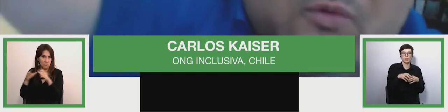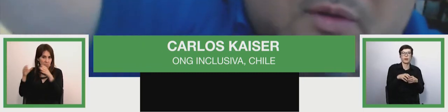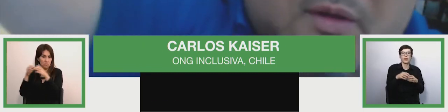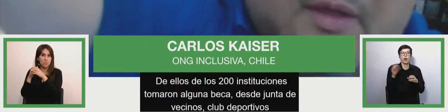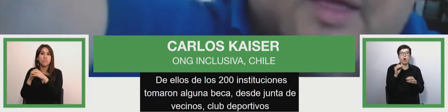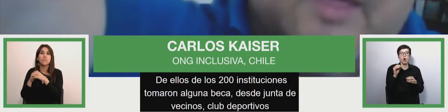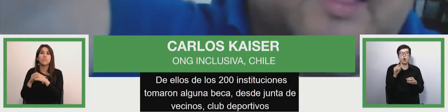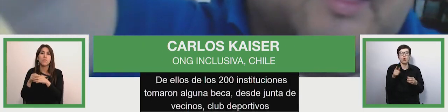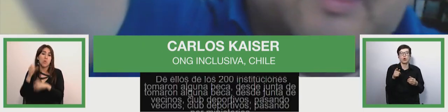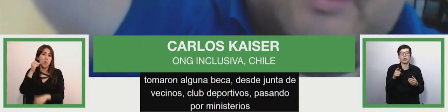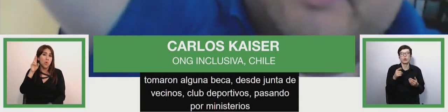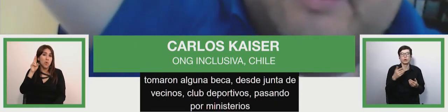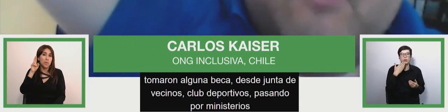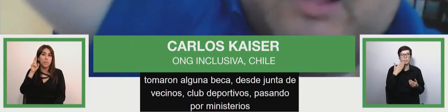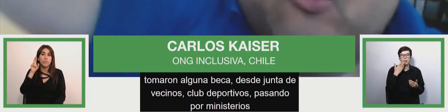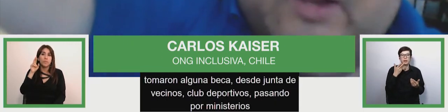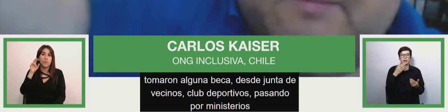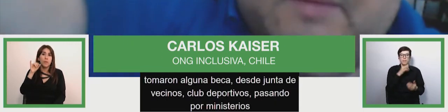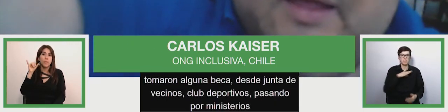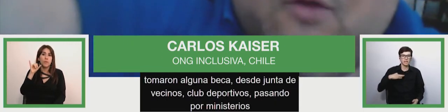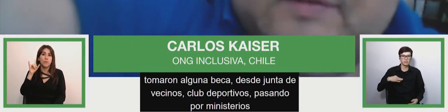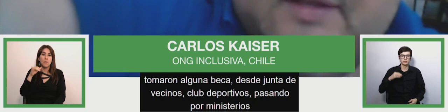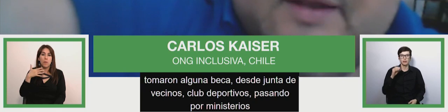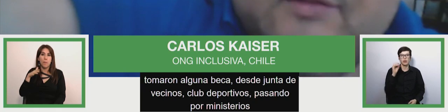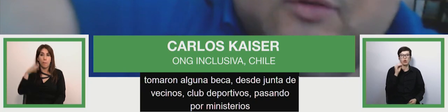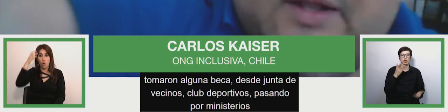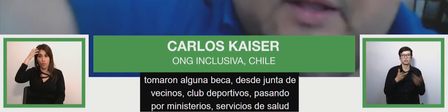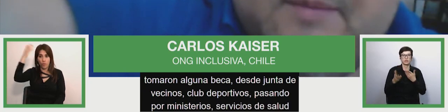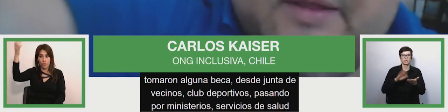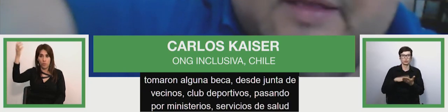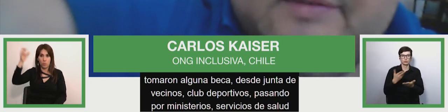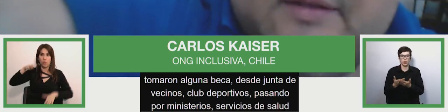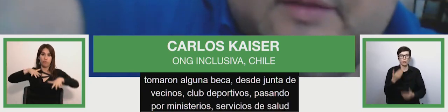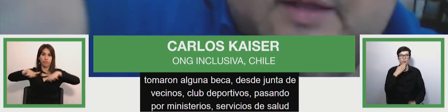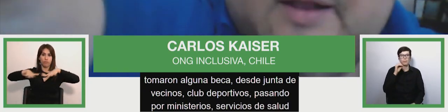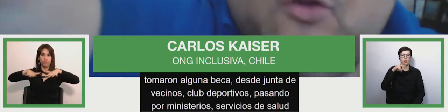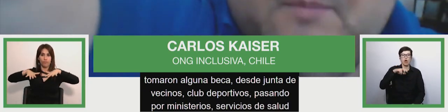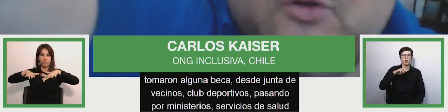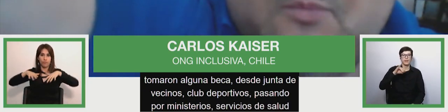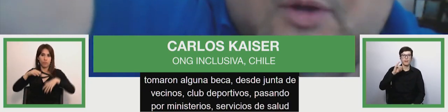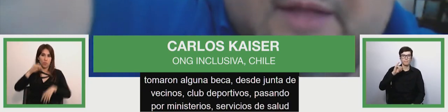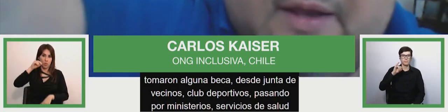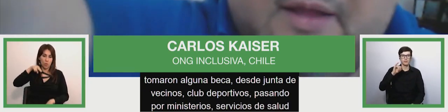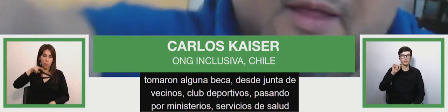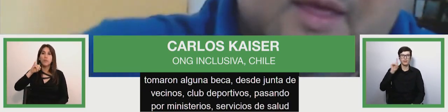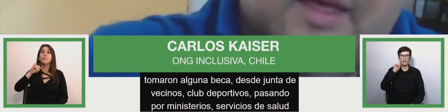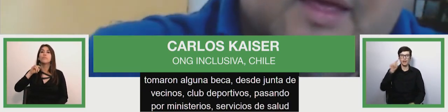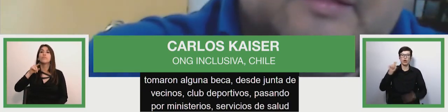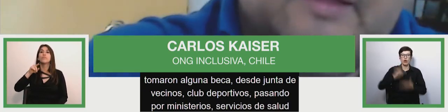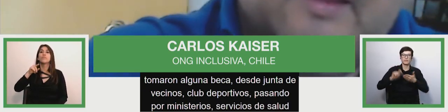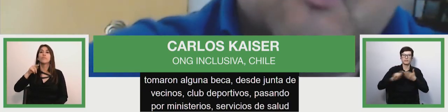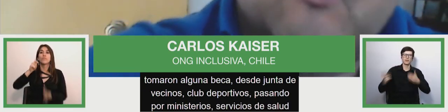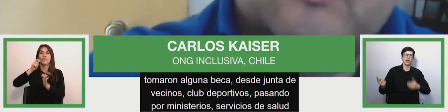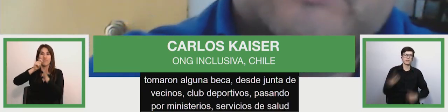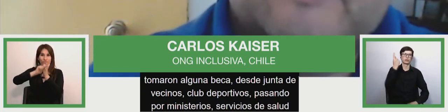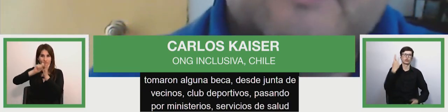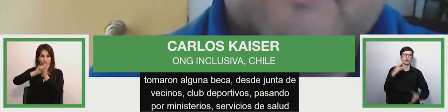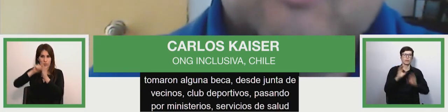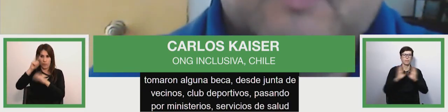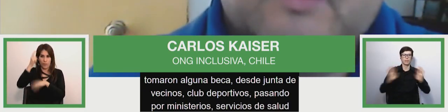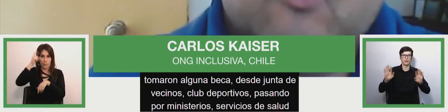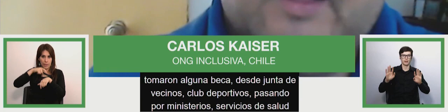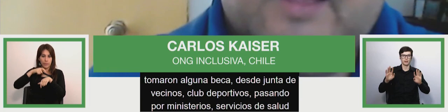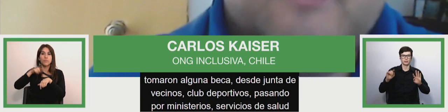uh one institution we have um sports club neighborhood neighborhood neighborhood neighborhood teams